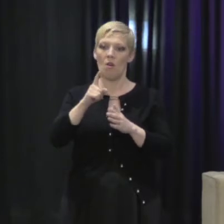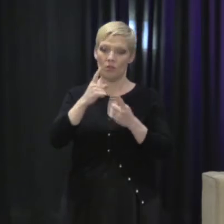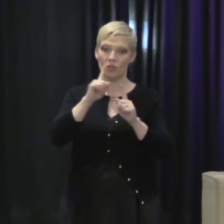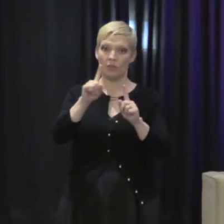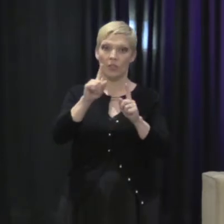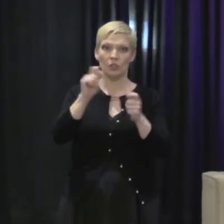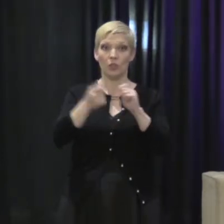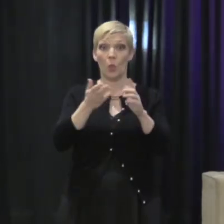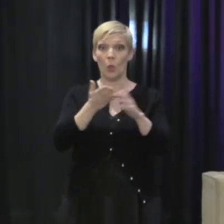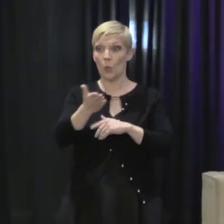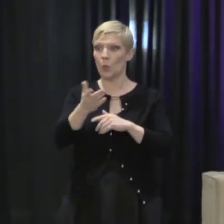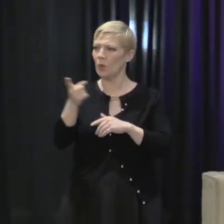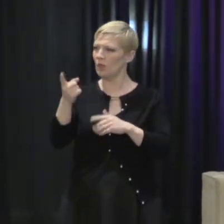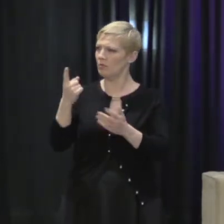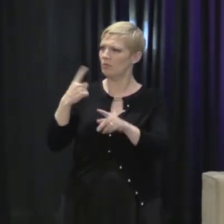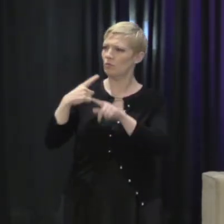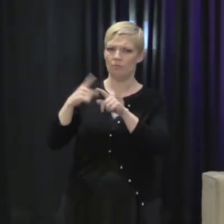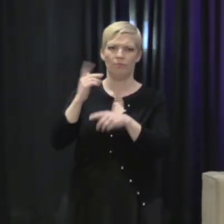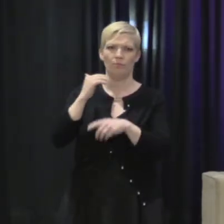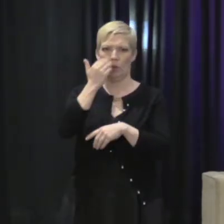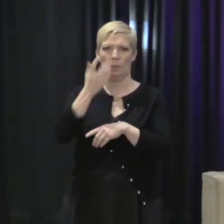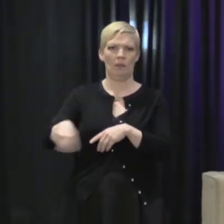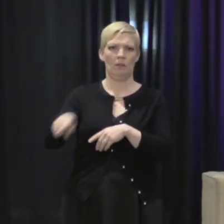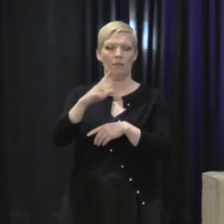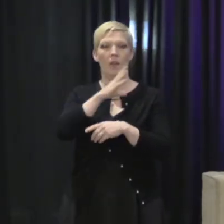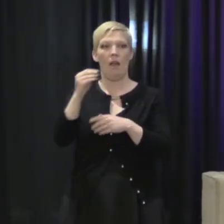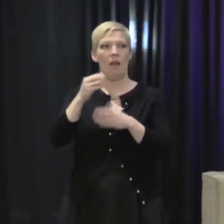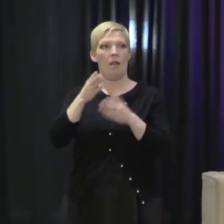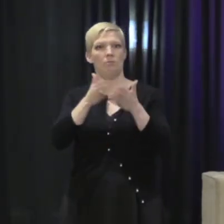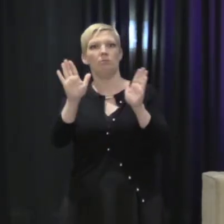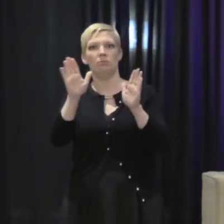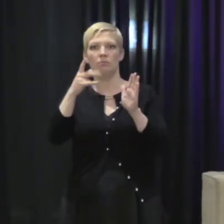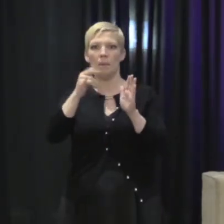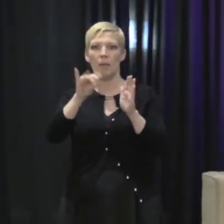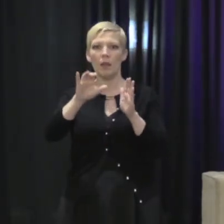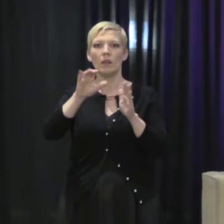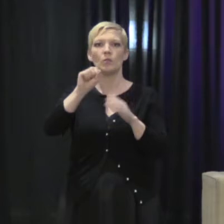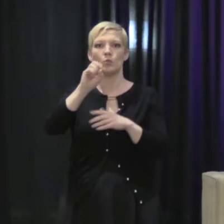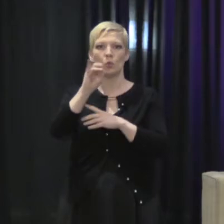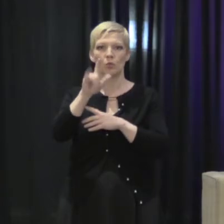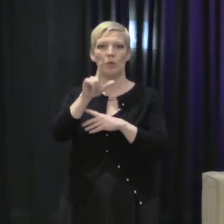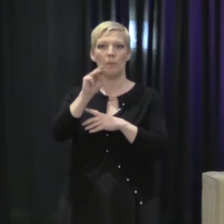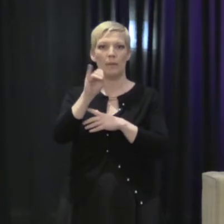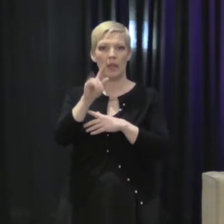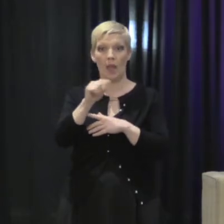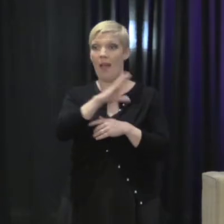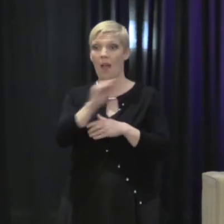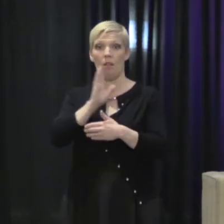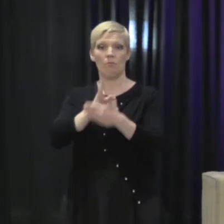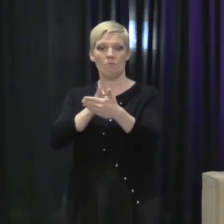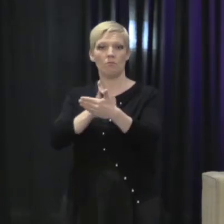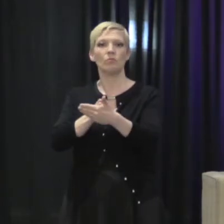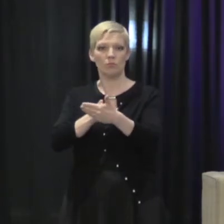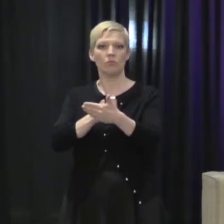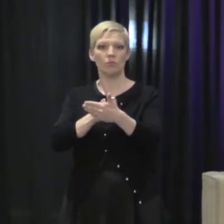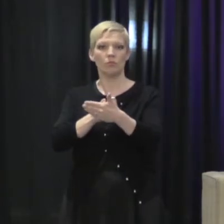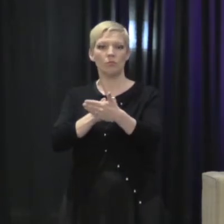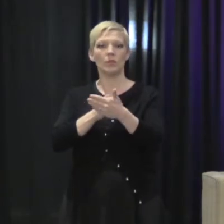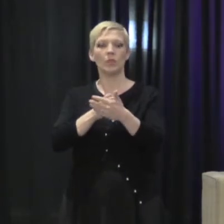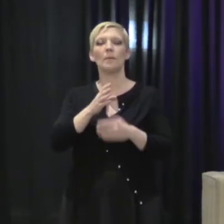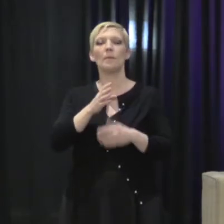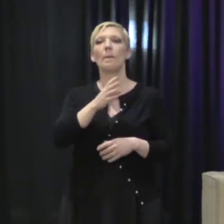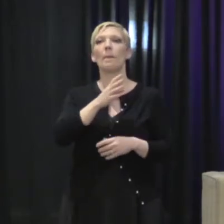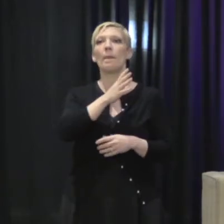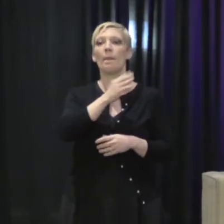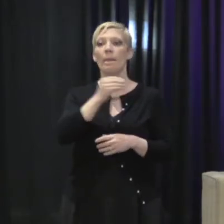through social media, through movement building, as well as through lawsuits. But Me Too, she argues, is eroding the two